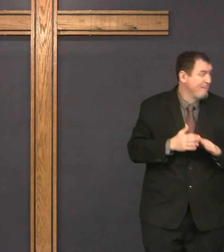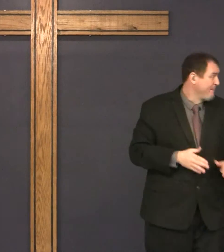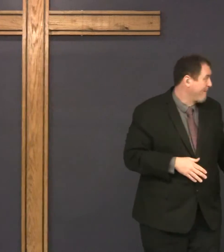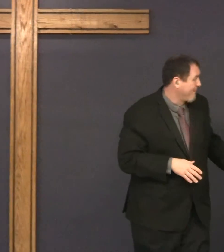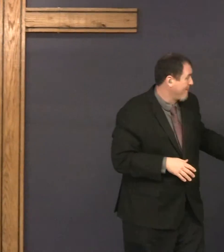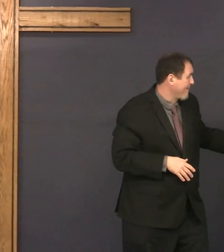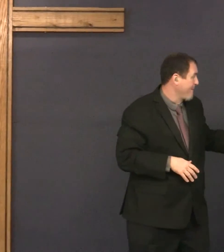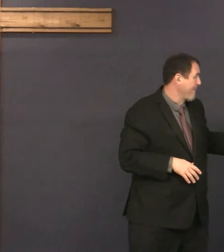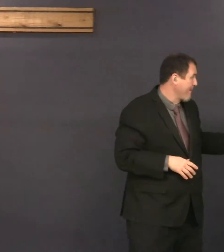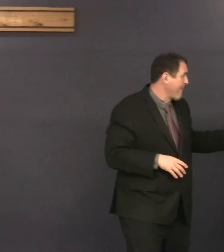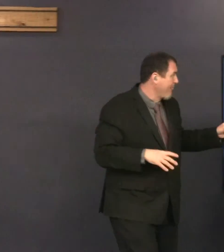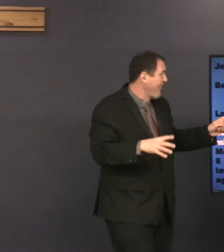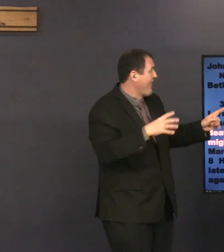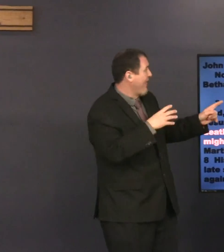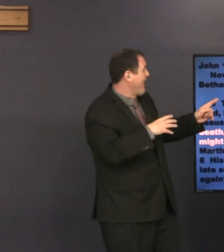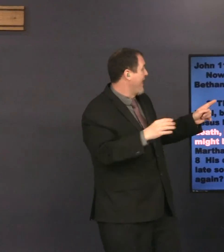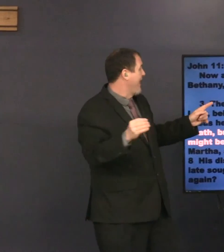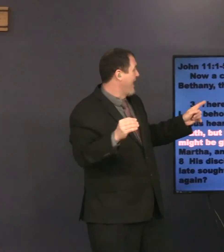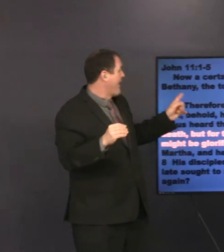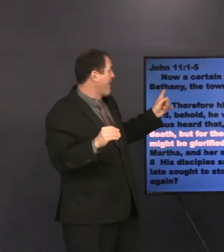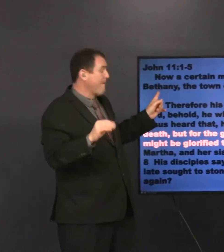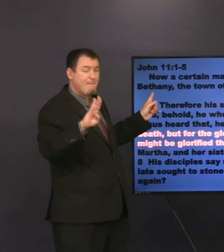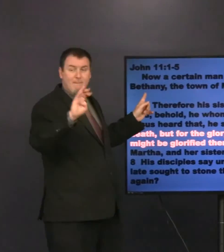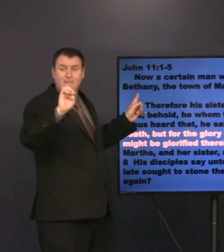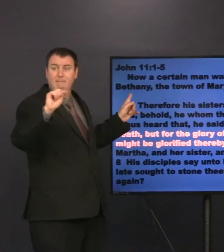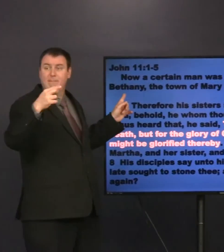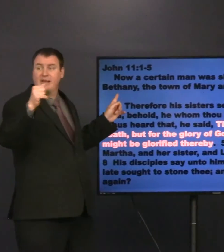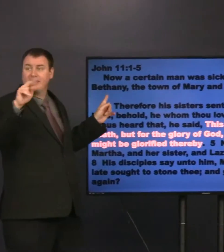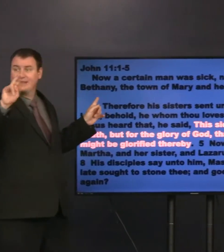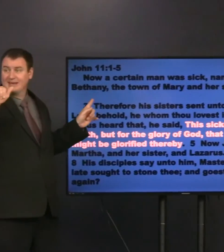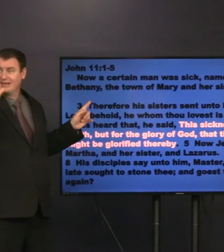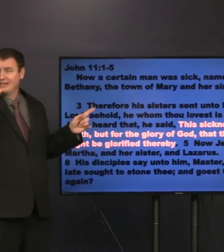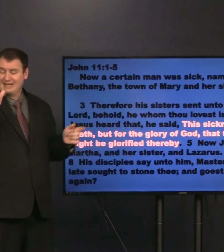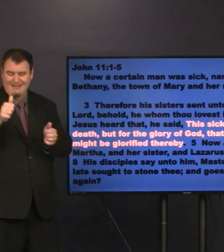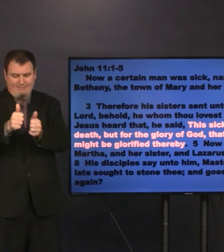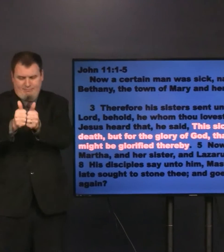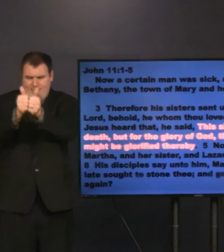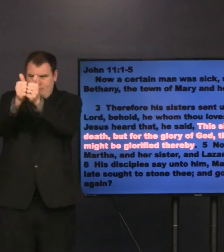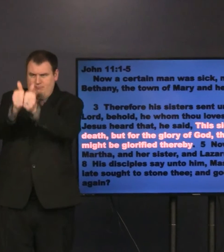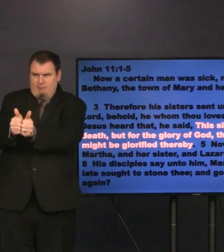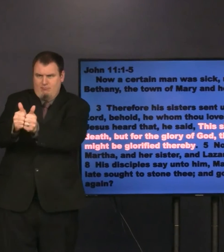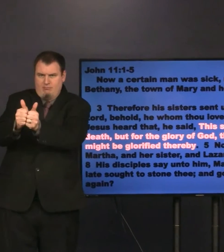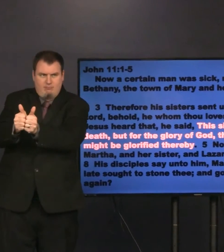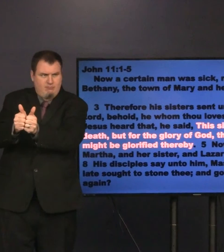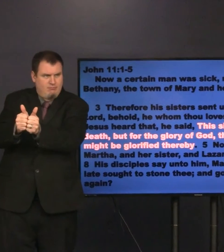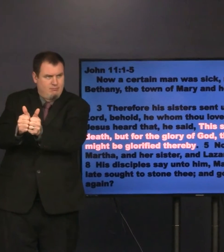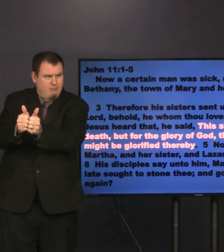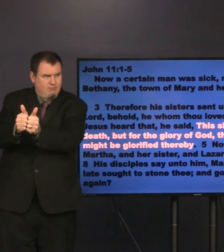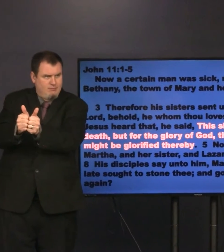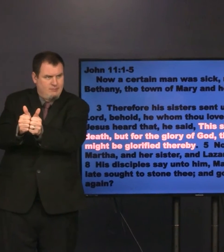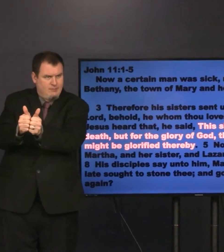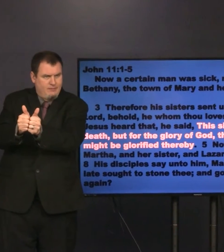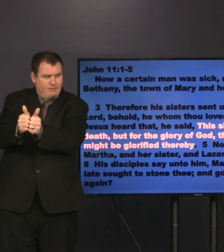Jerusalem and Bethany are right beside each other.